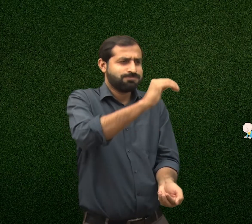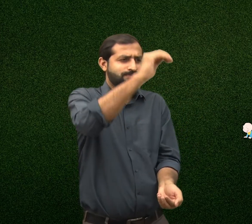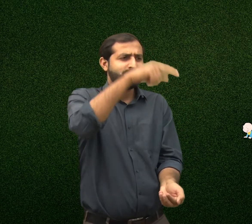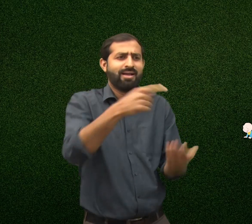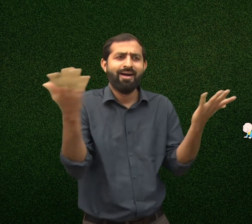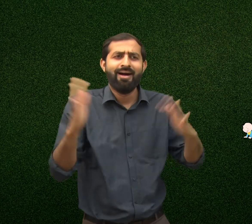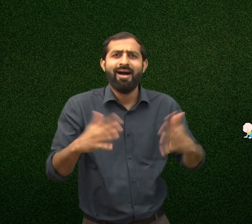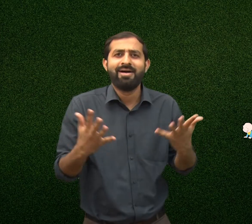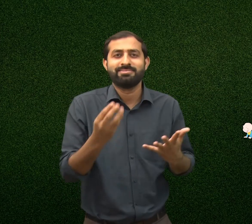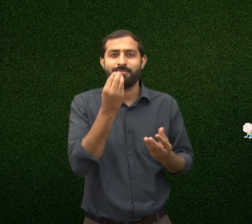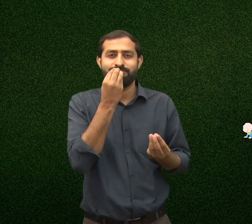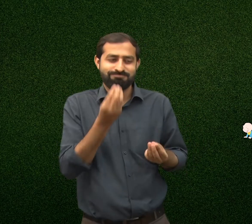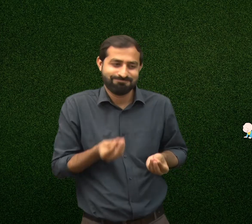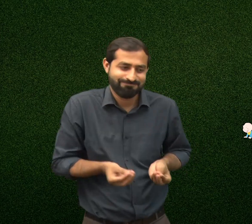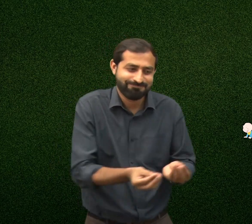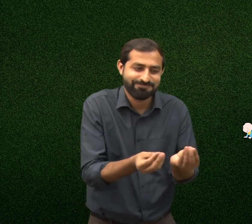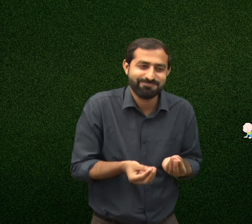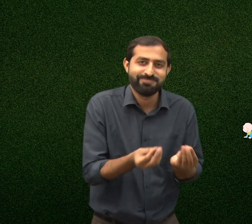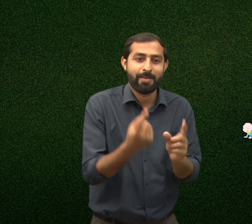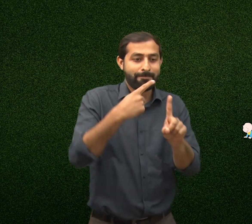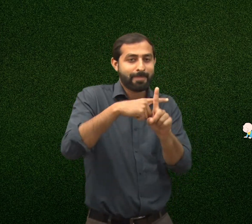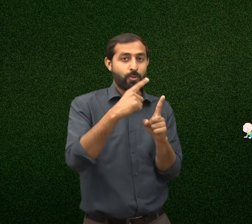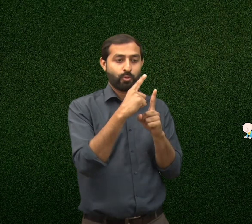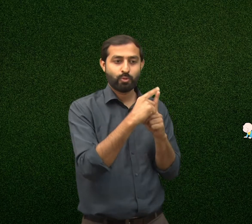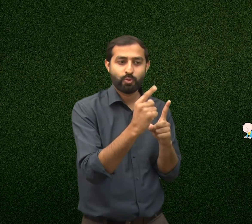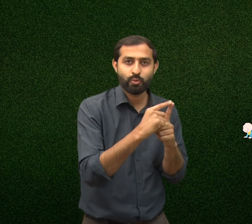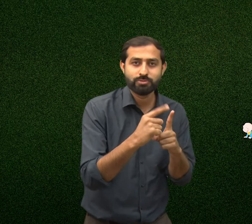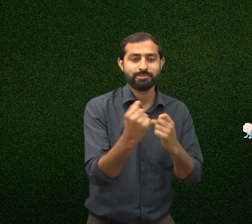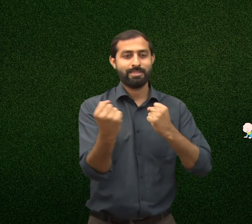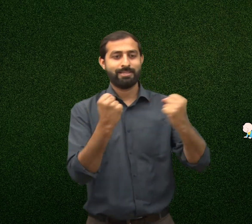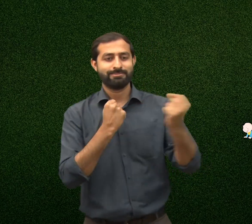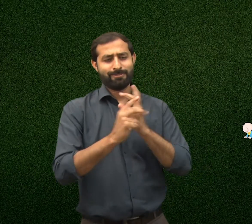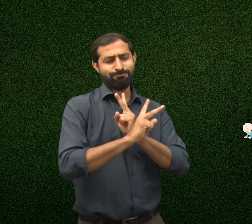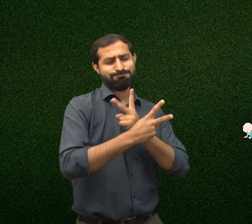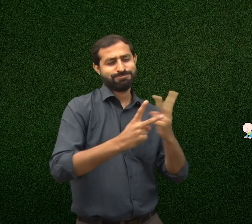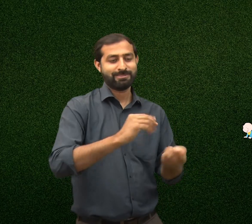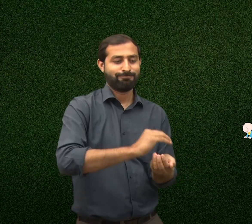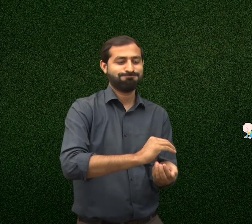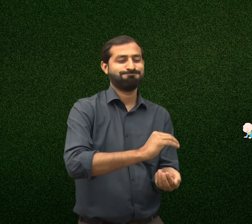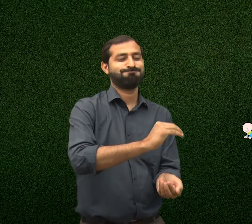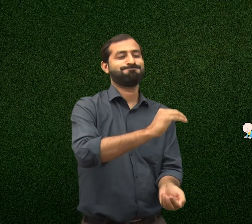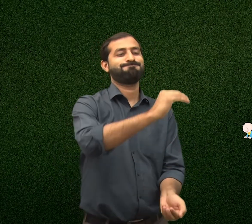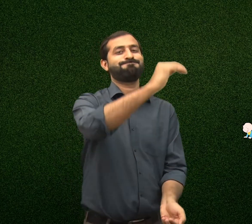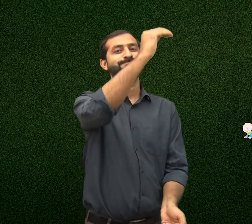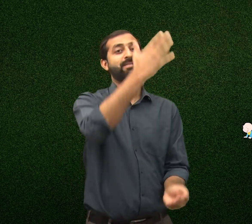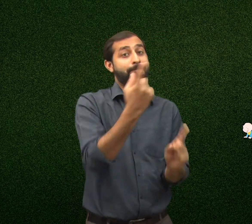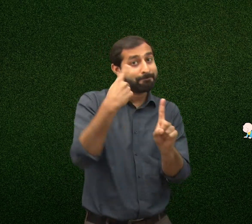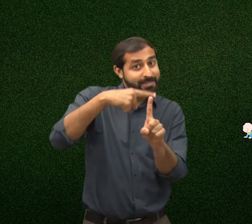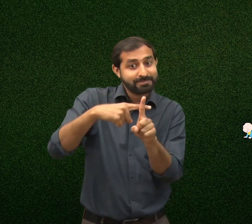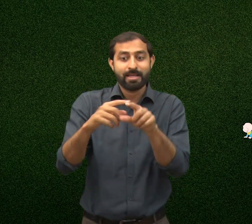and develop? Food and physical activities help us to grow healthy and strong.